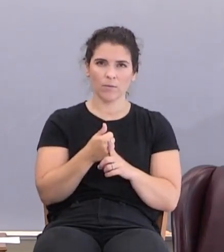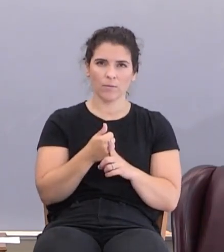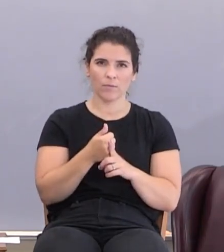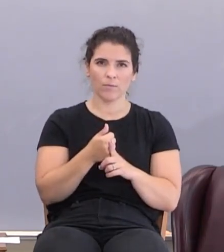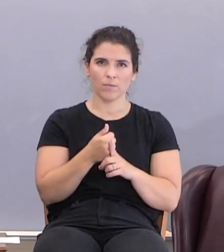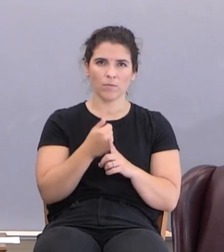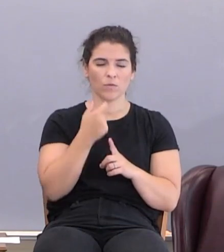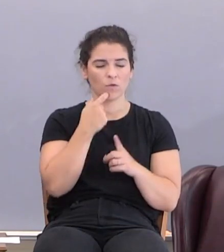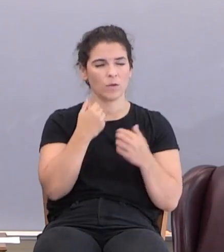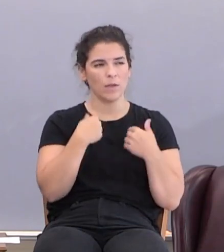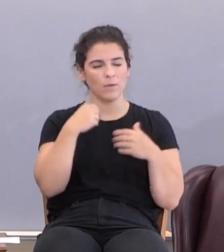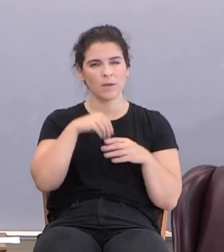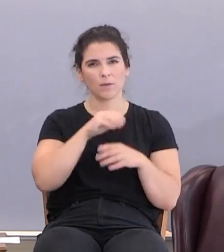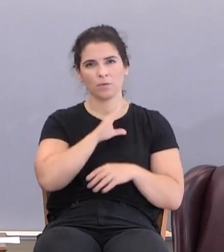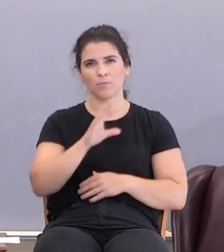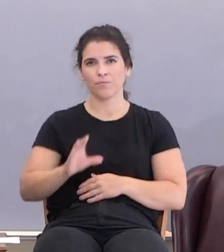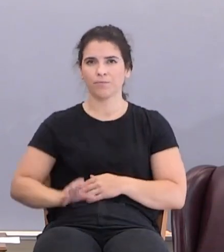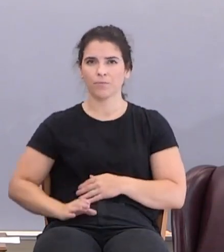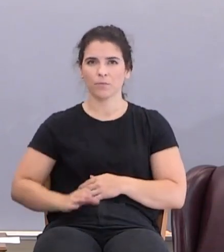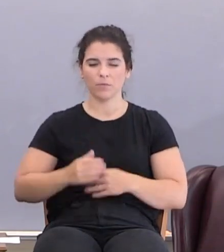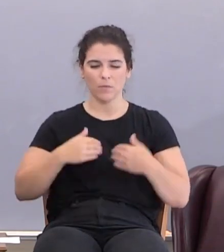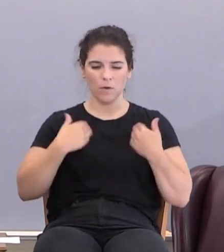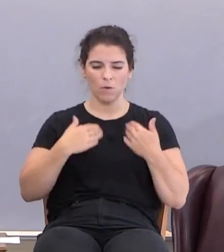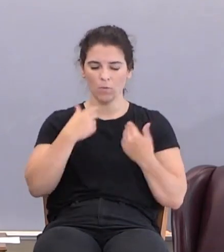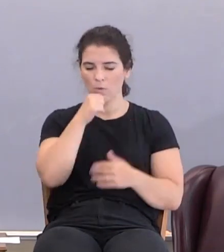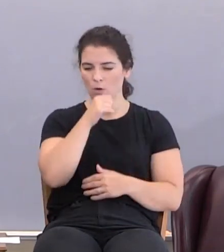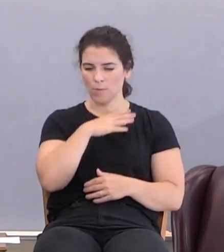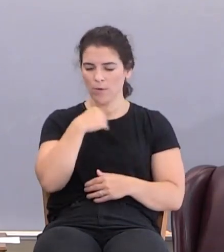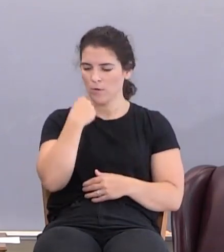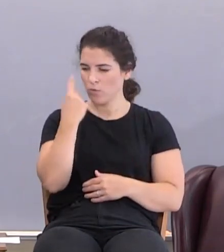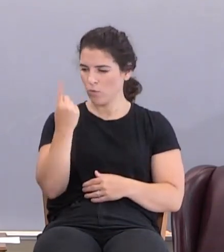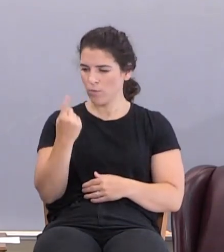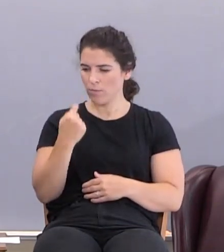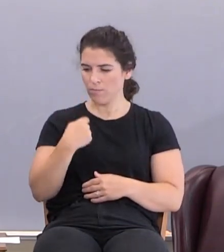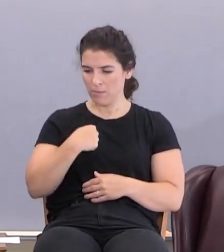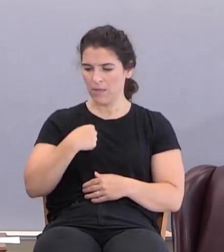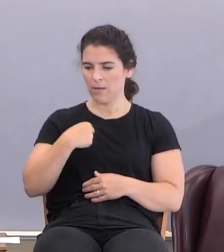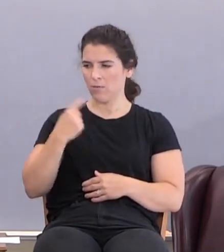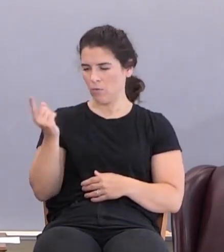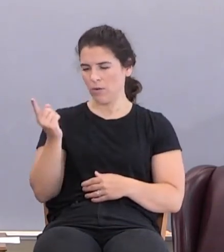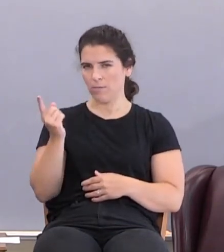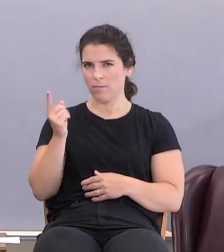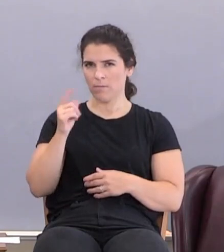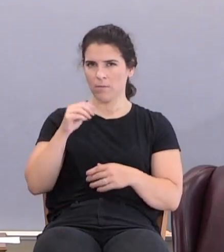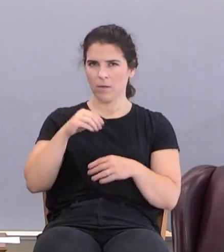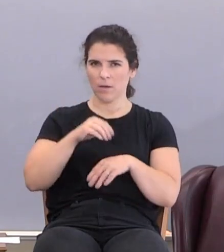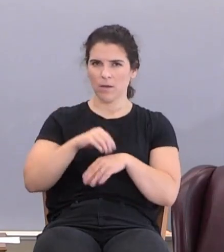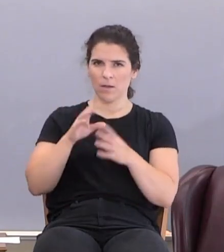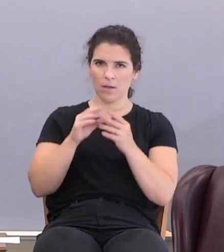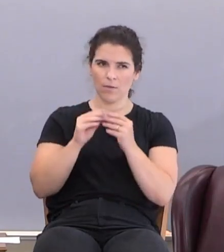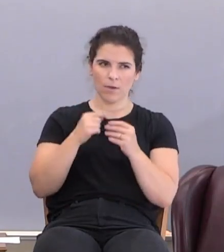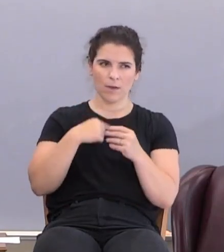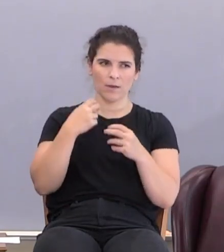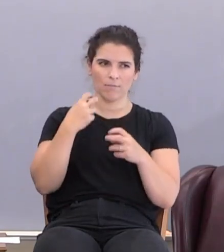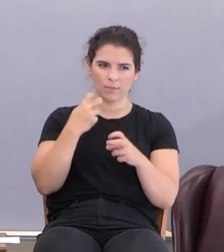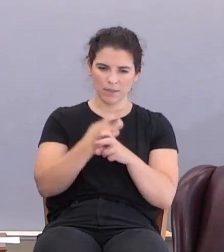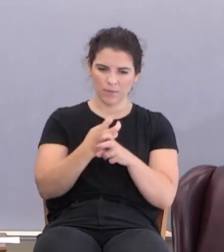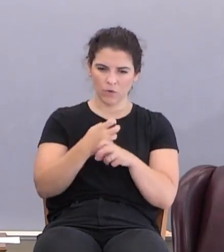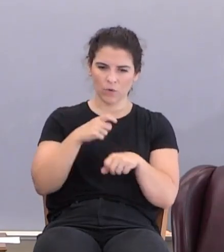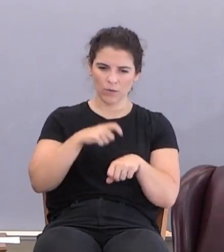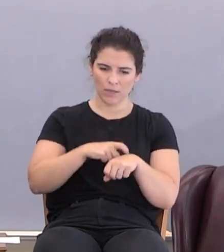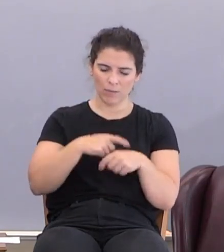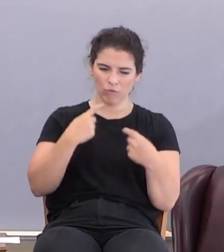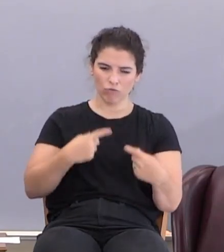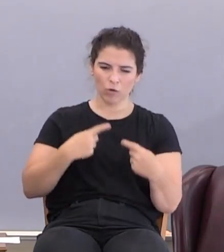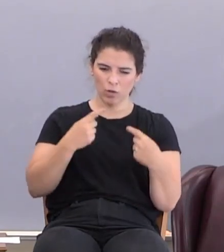You just get it in Christ. A young lady told me at the conference, she says, you know, I've been struggling, had some really difficult times struggling to figure